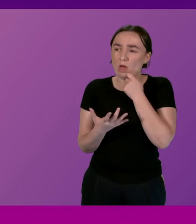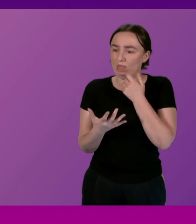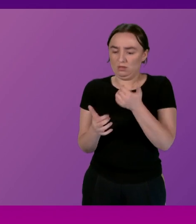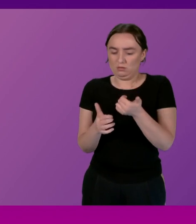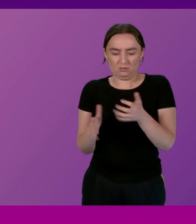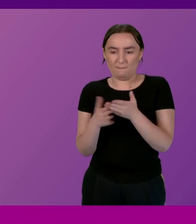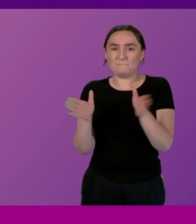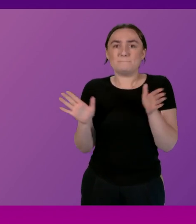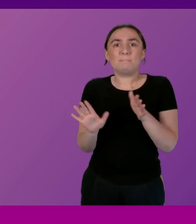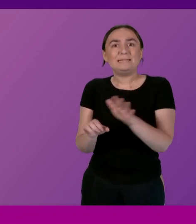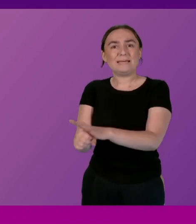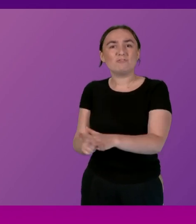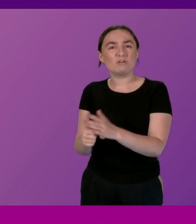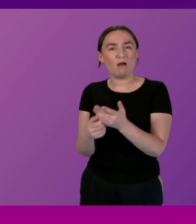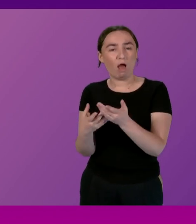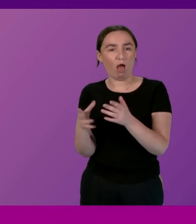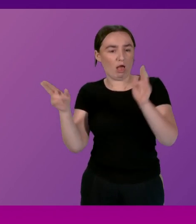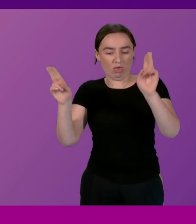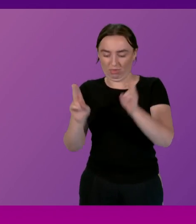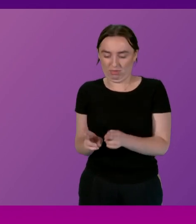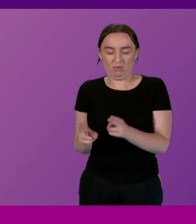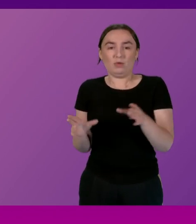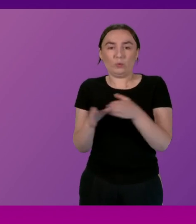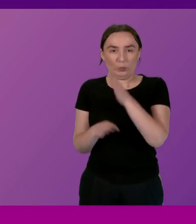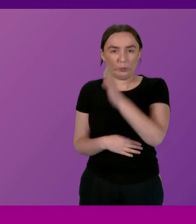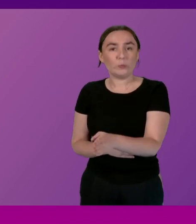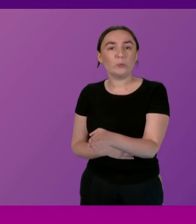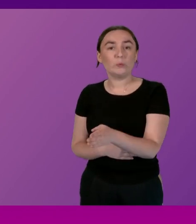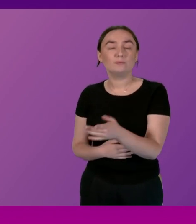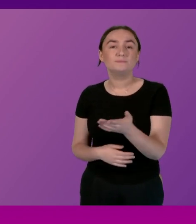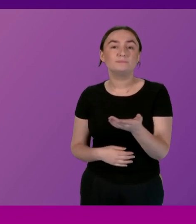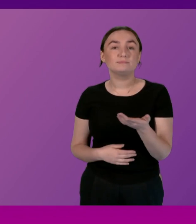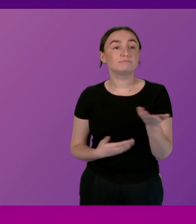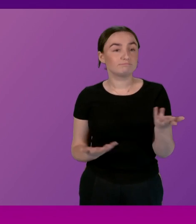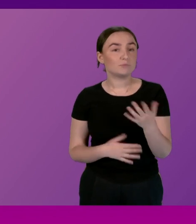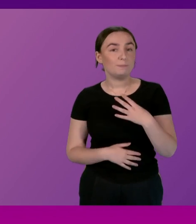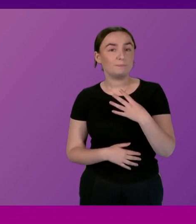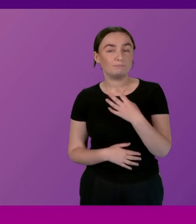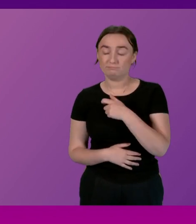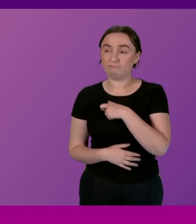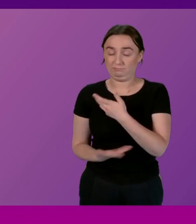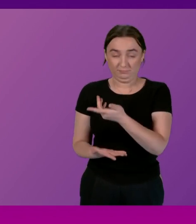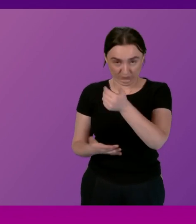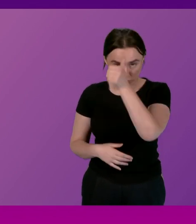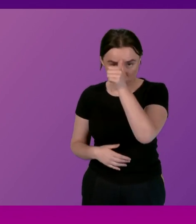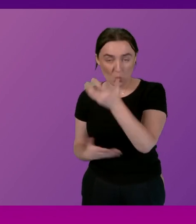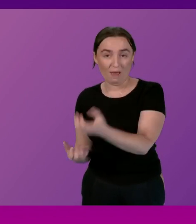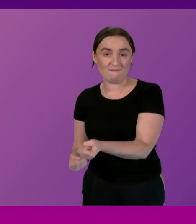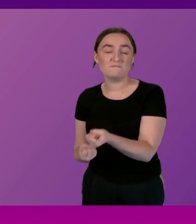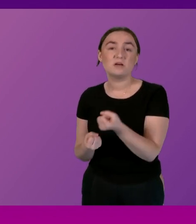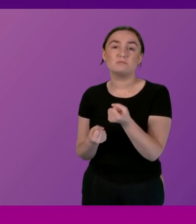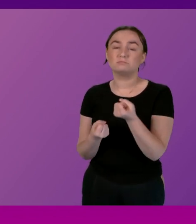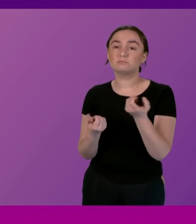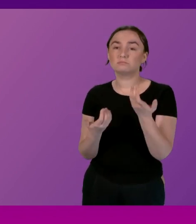landscape first minister so the member will be aware that the deputy first minister has responsibility for public sector reform